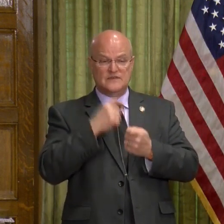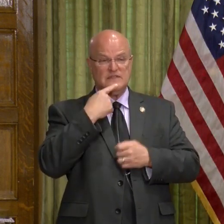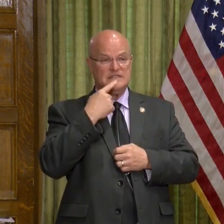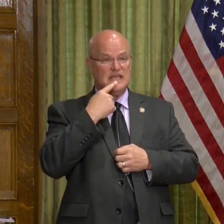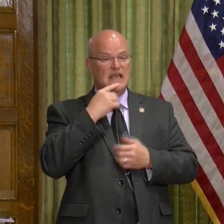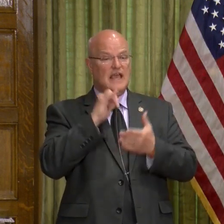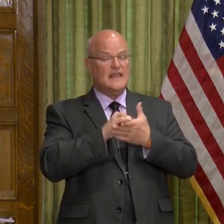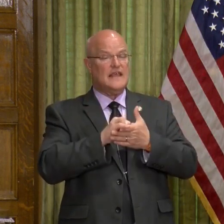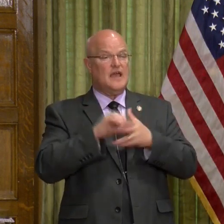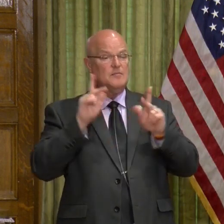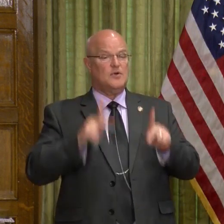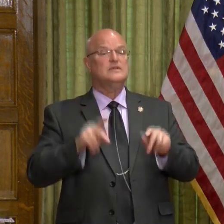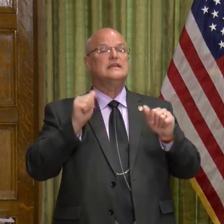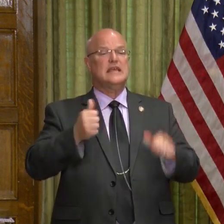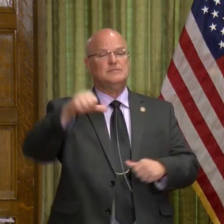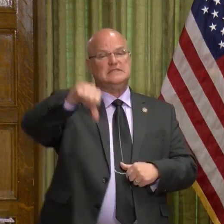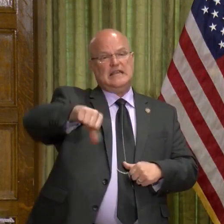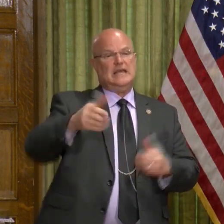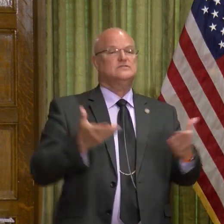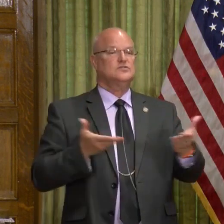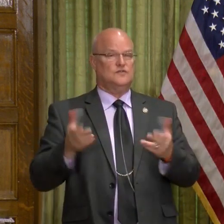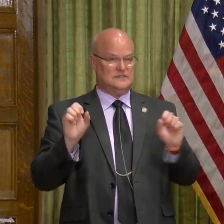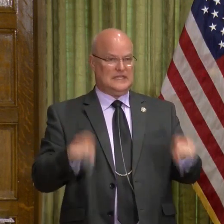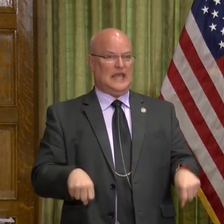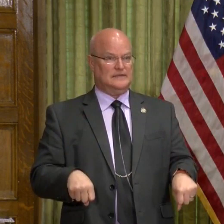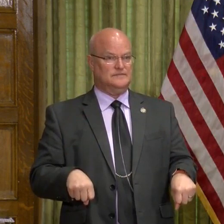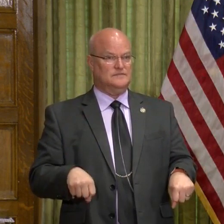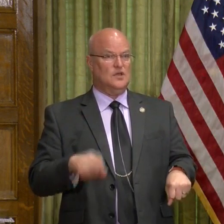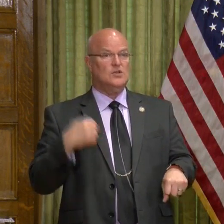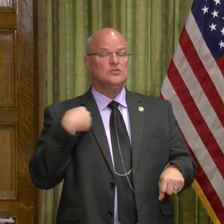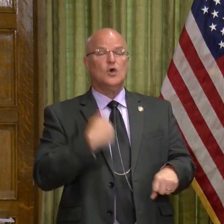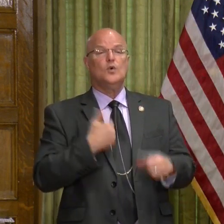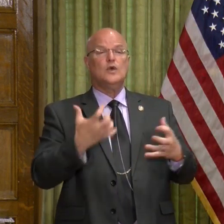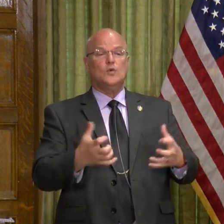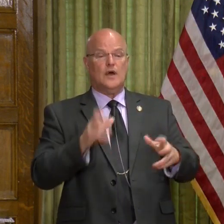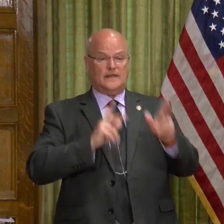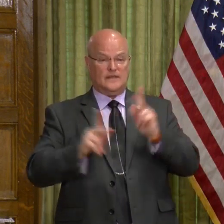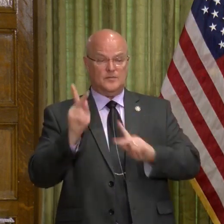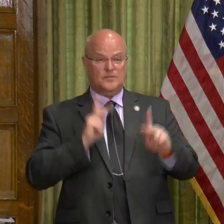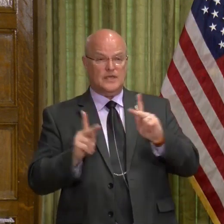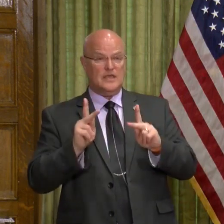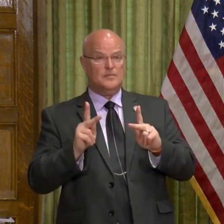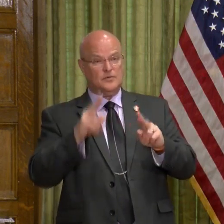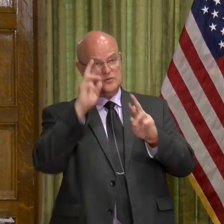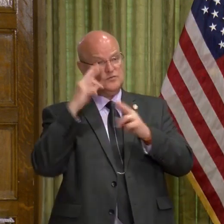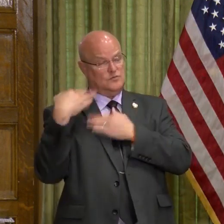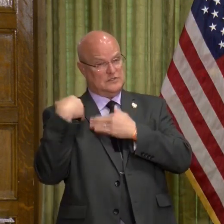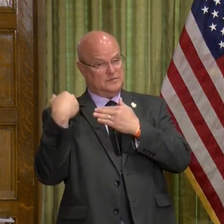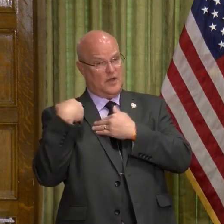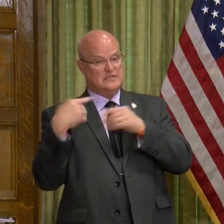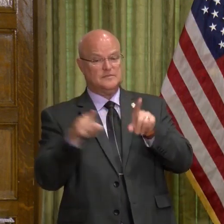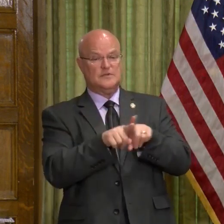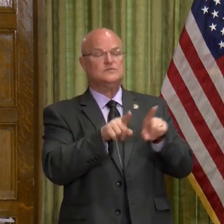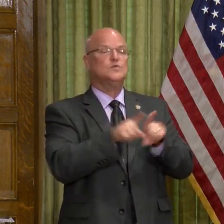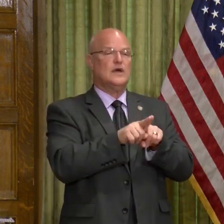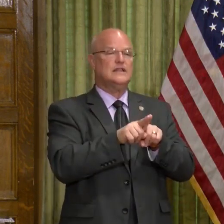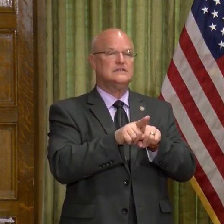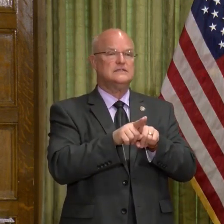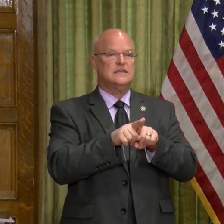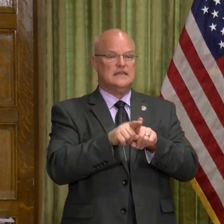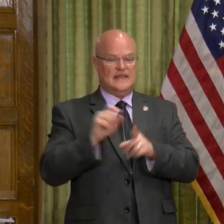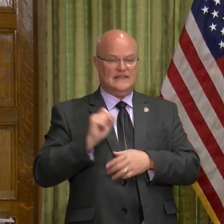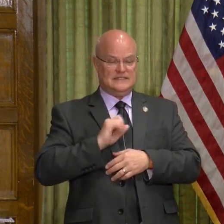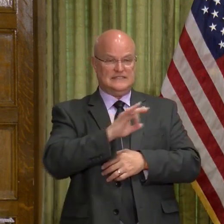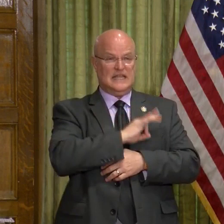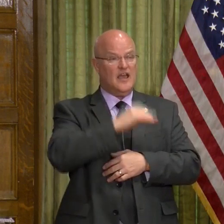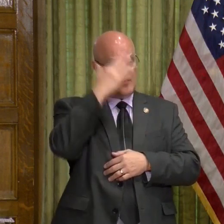saying that patron can be denied service. So we want the patrons to be responsible as well as the